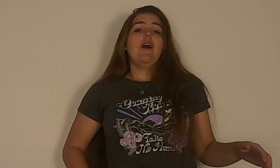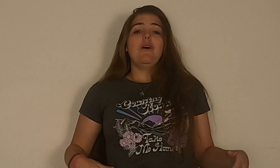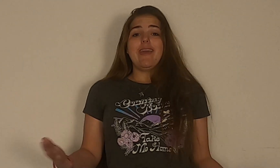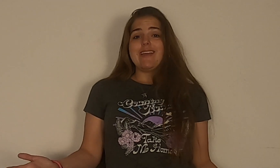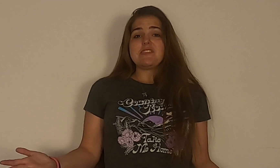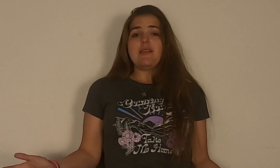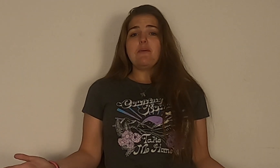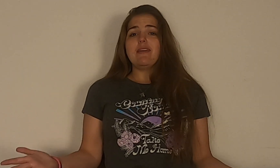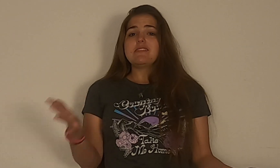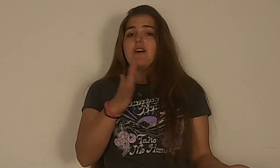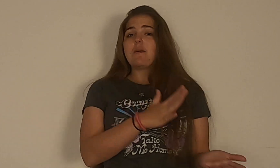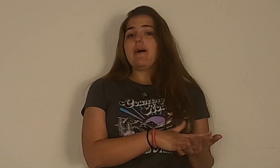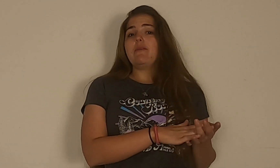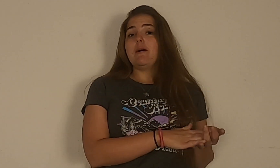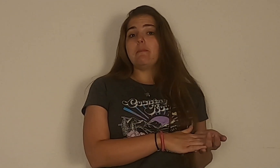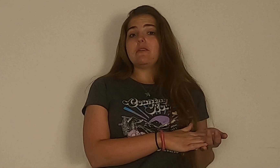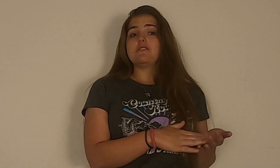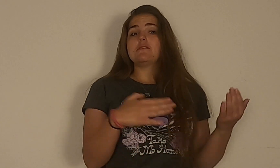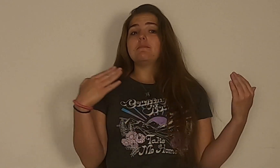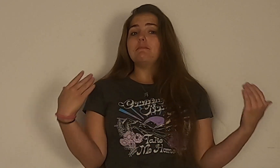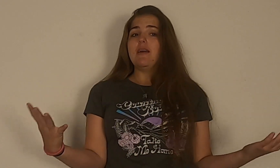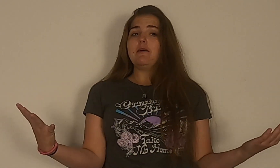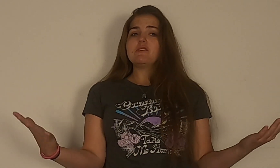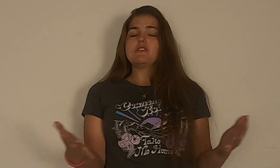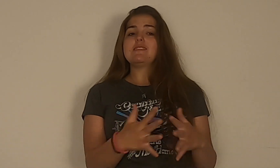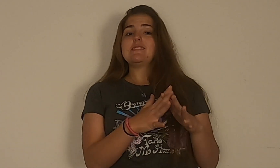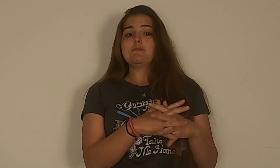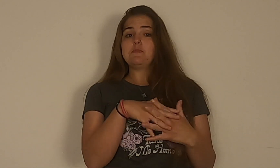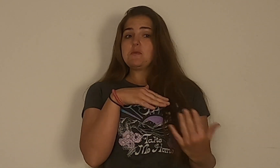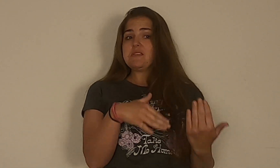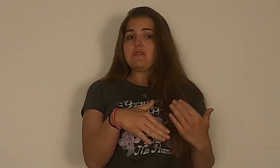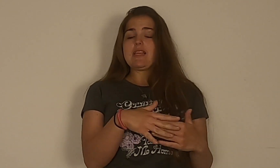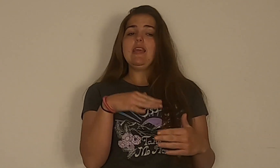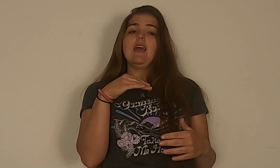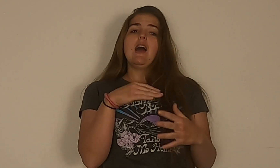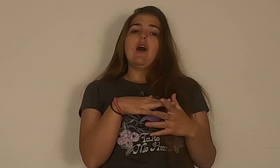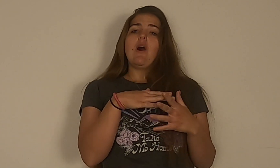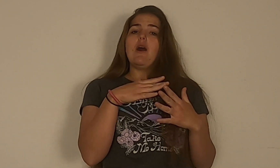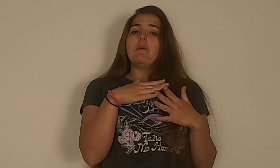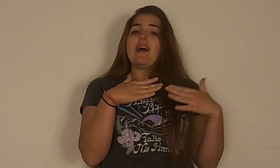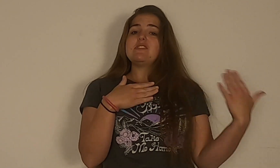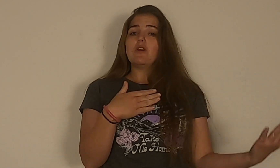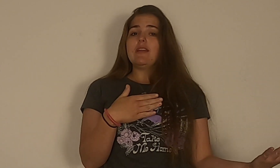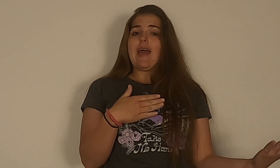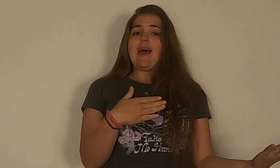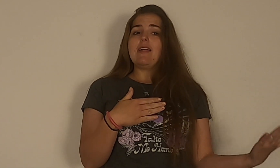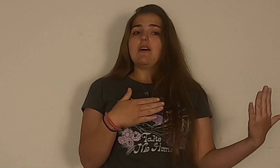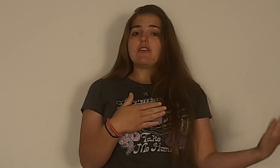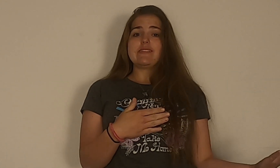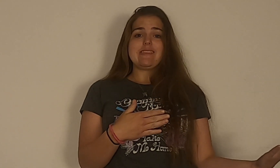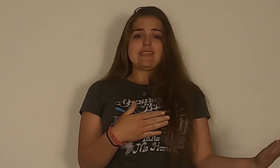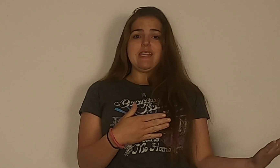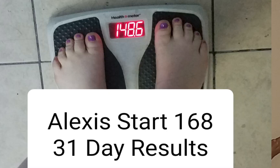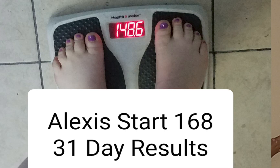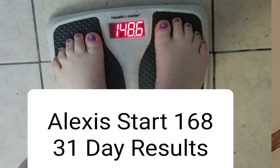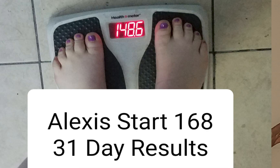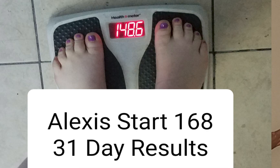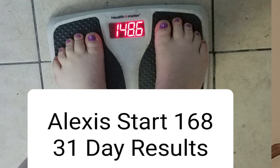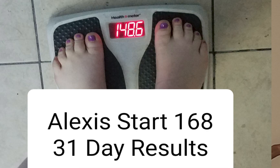Okay so now we're going to talk about numbers. My numbers specifically I started at 168 pounds at the beginning